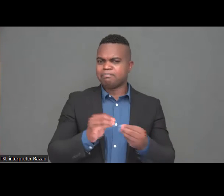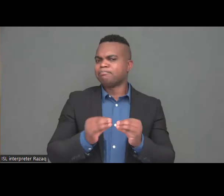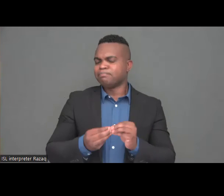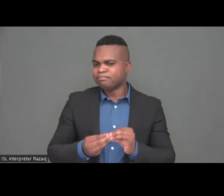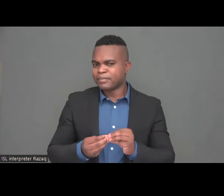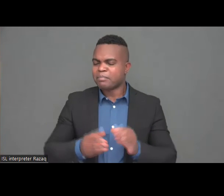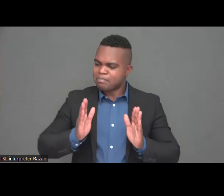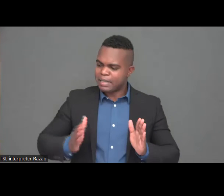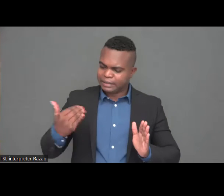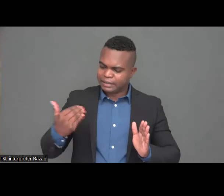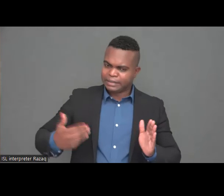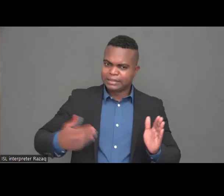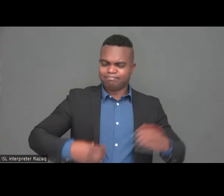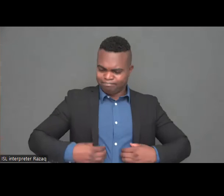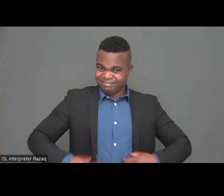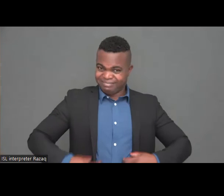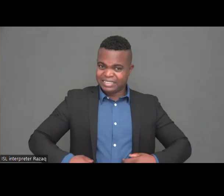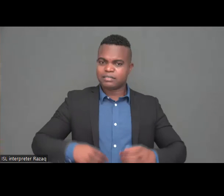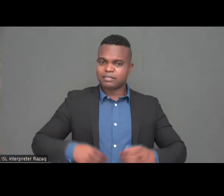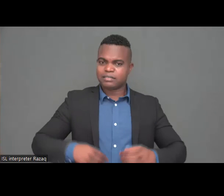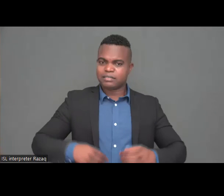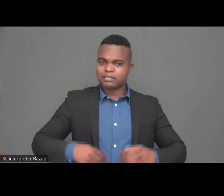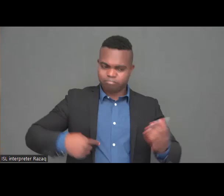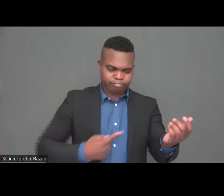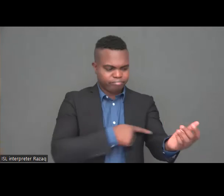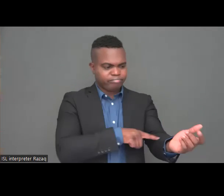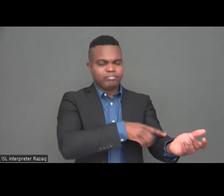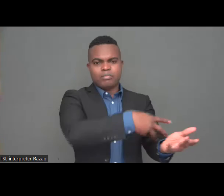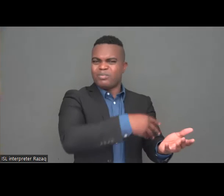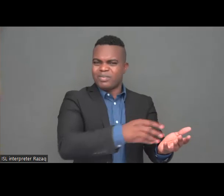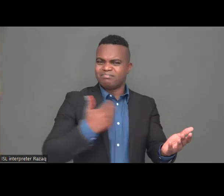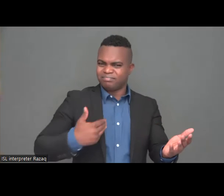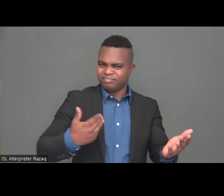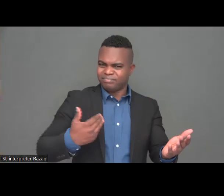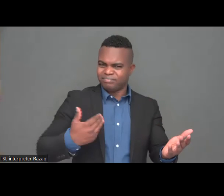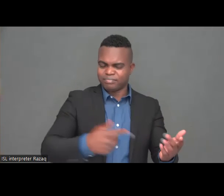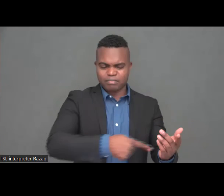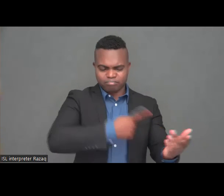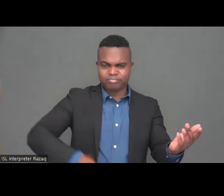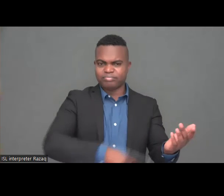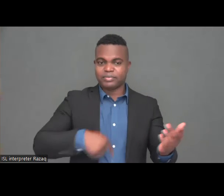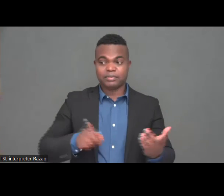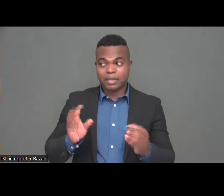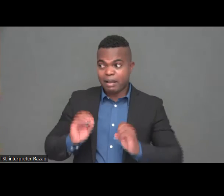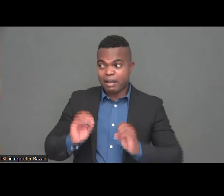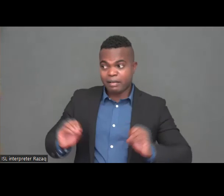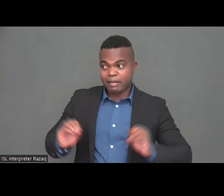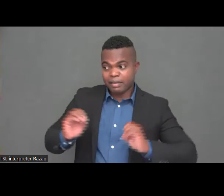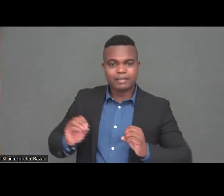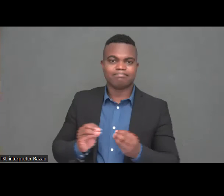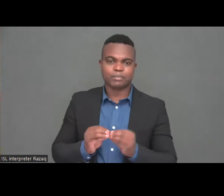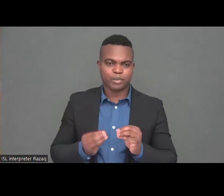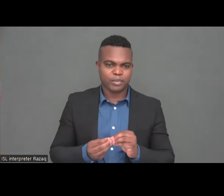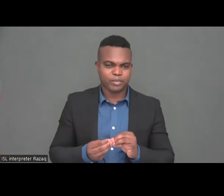things at the moment and after that we can have a next step to think about political